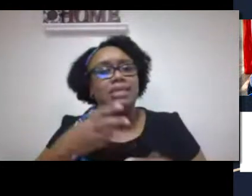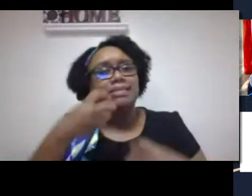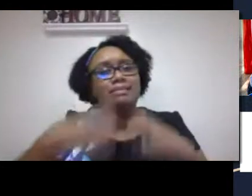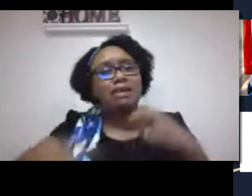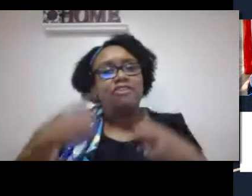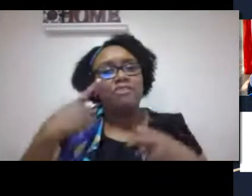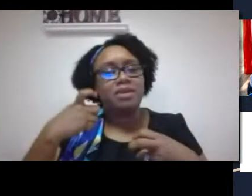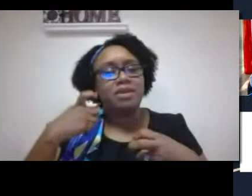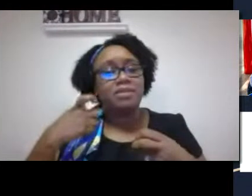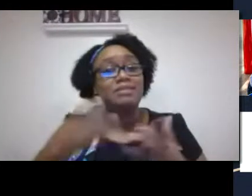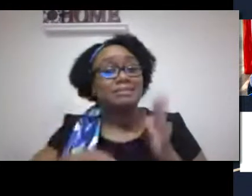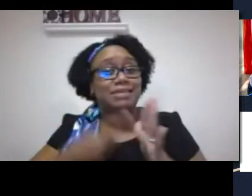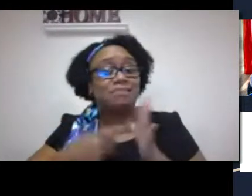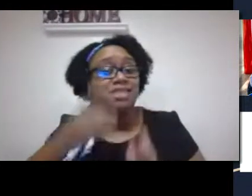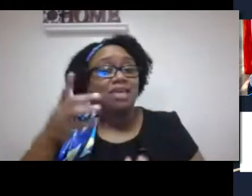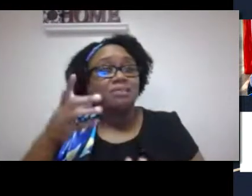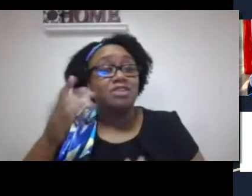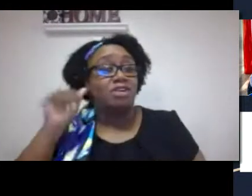Whew.